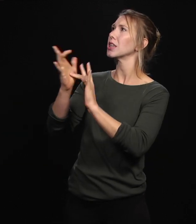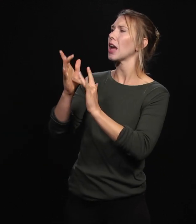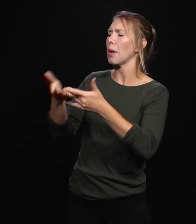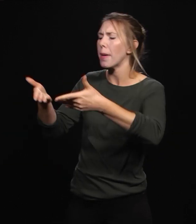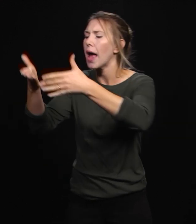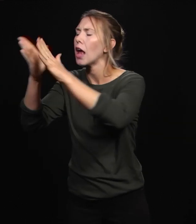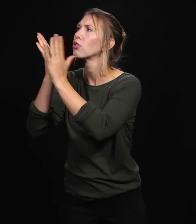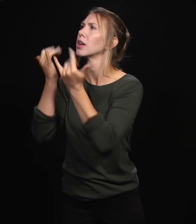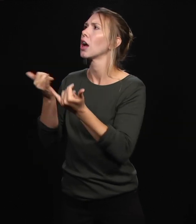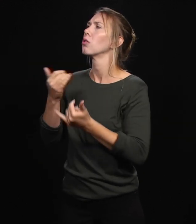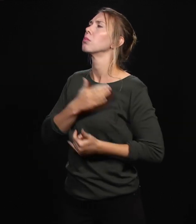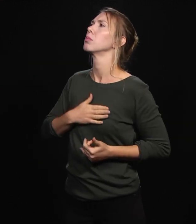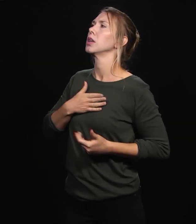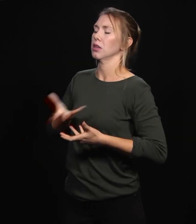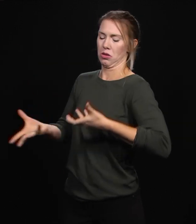come into my heart and to save me.